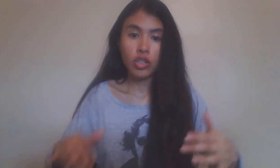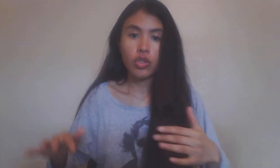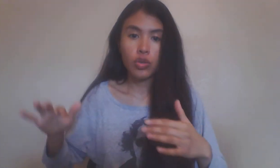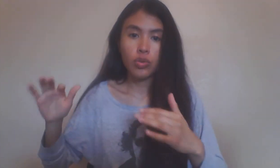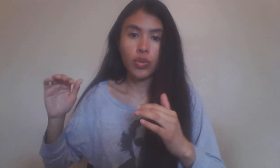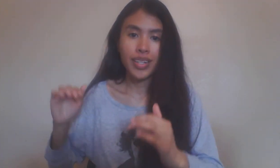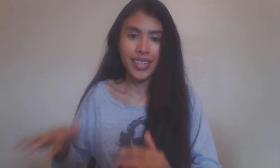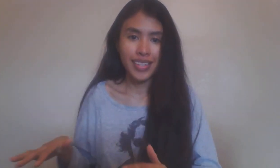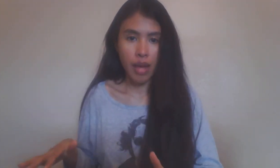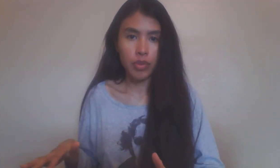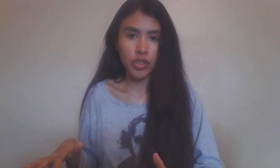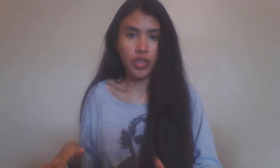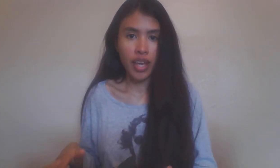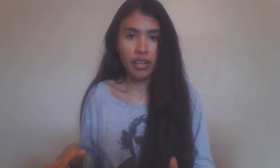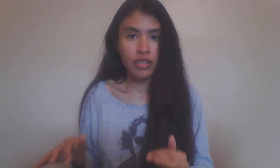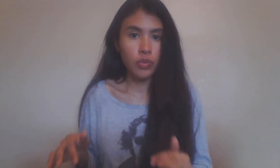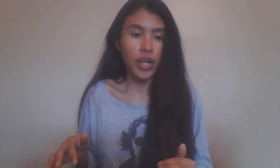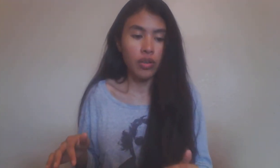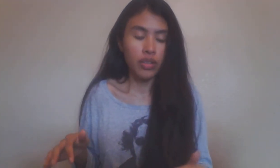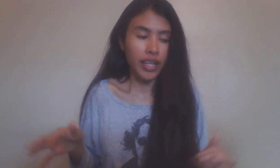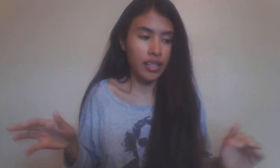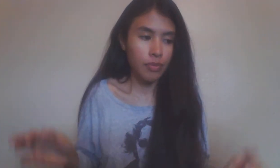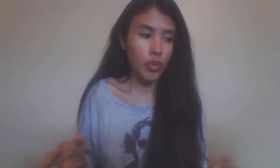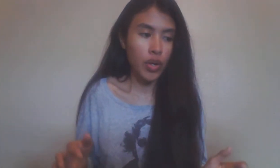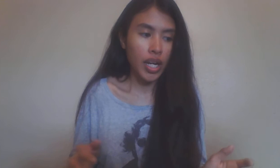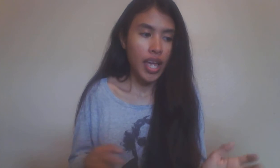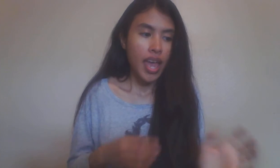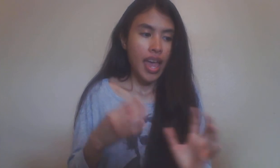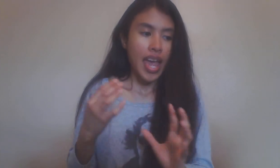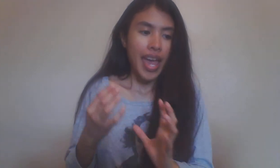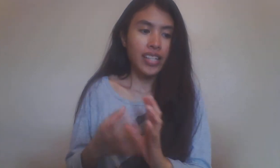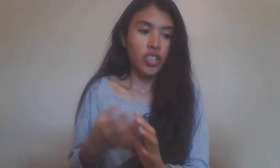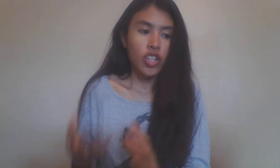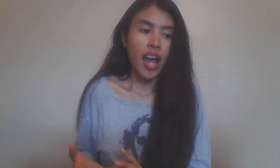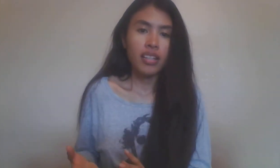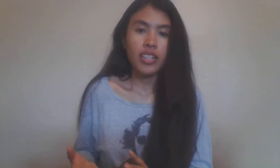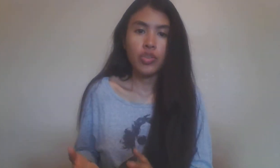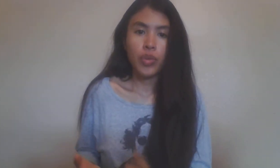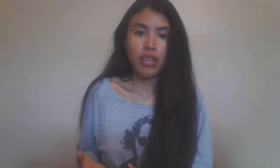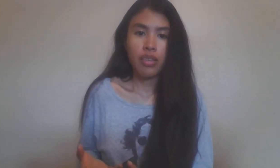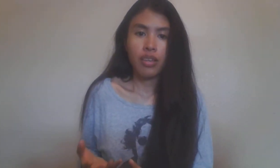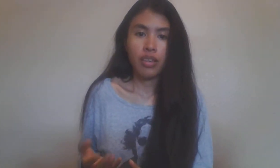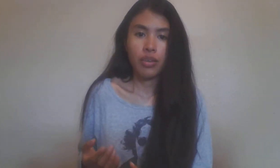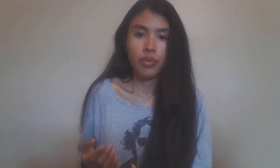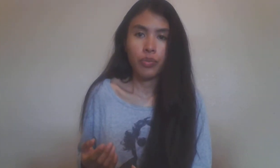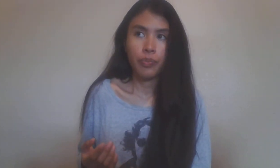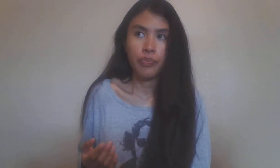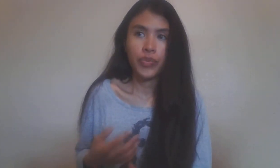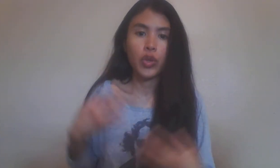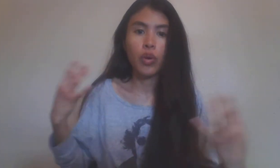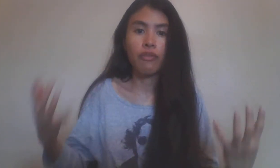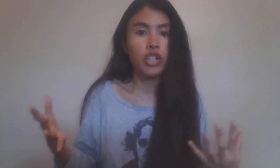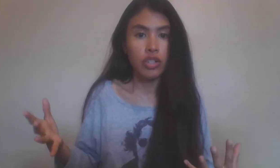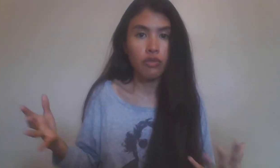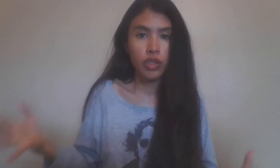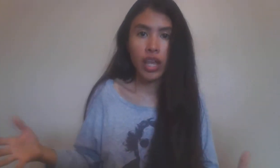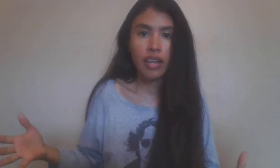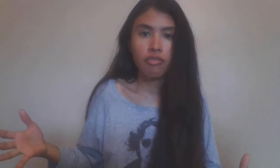to establish that as well. Like it's more, it's a challenge with your vision for life